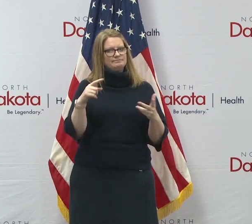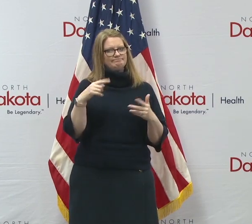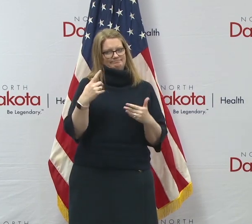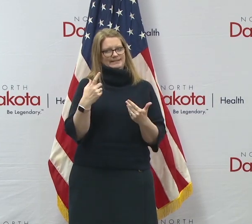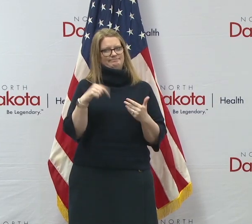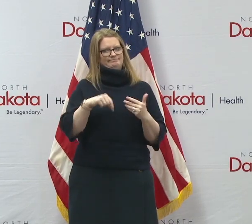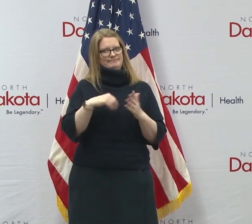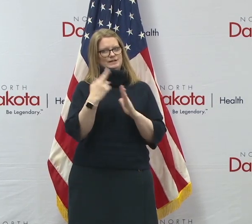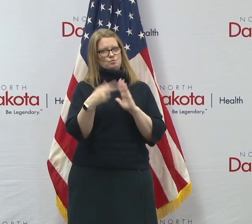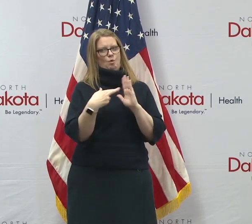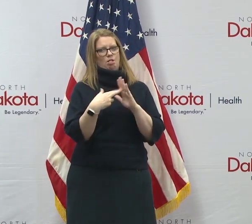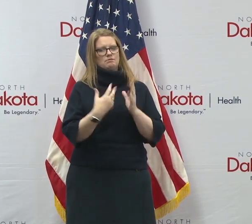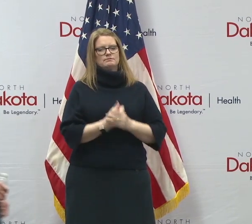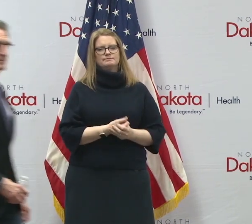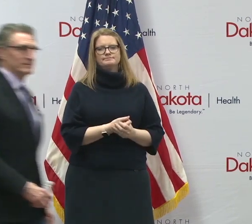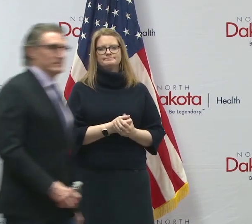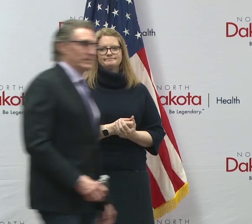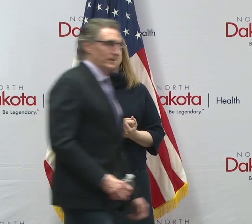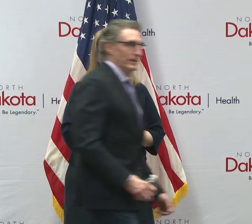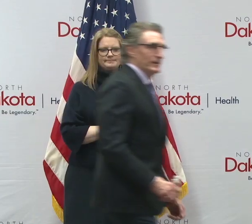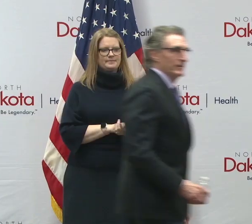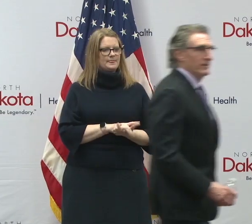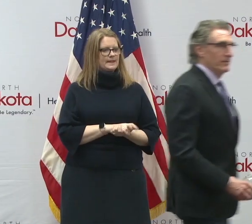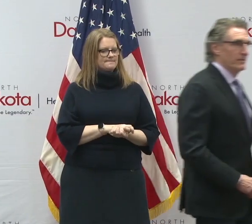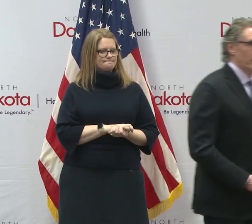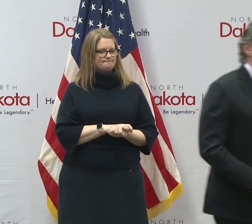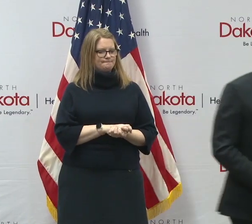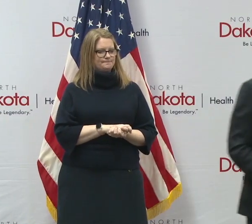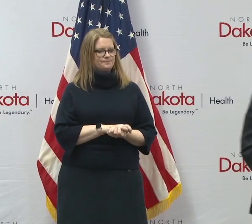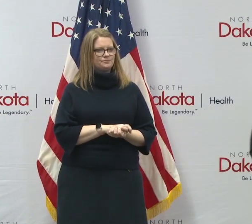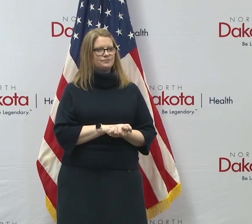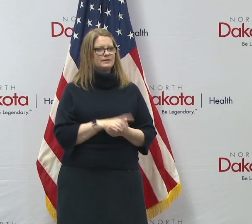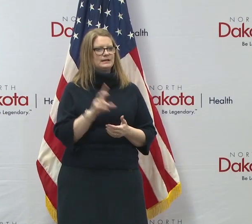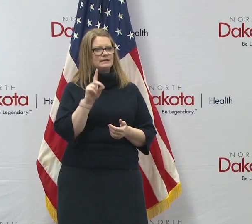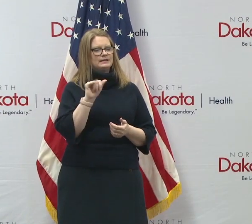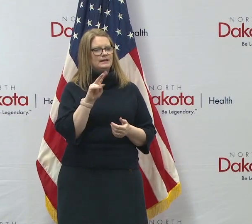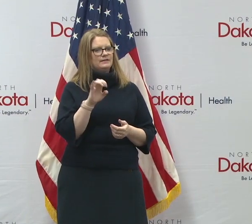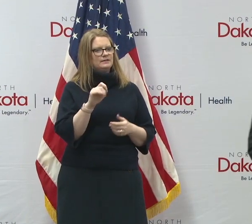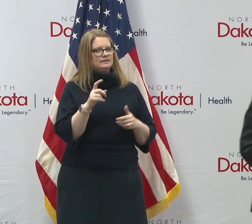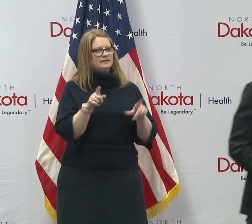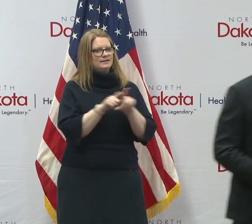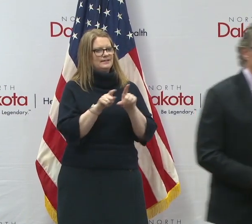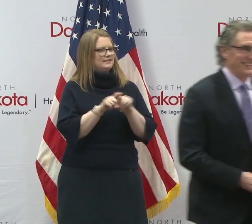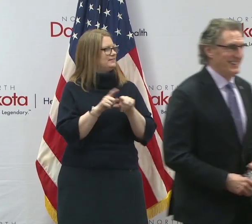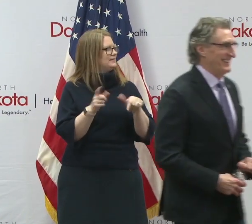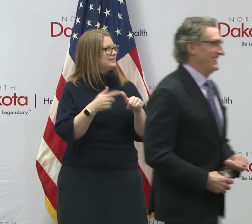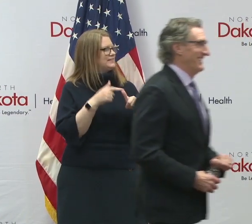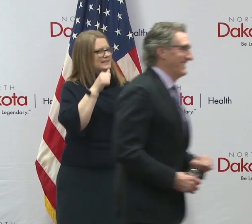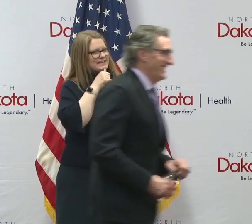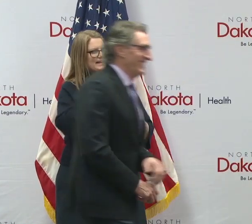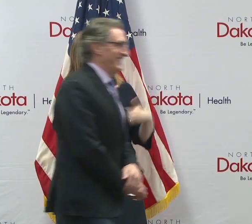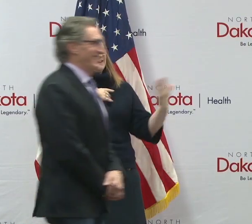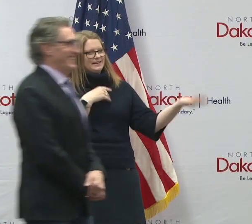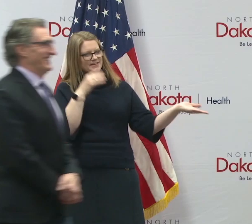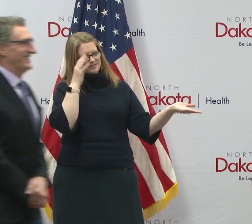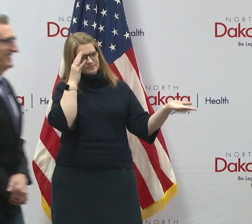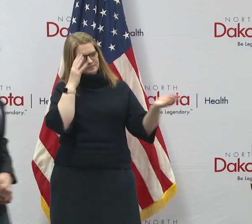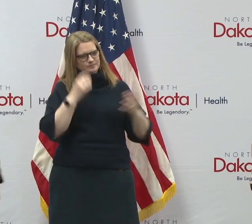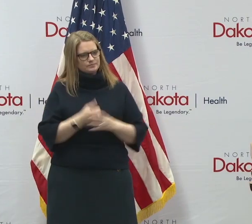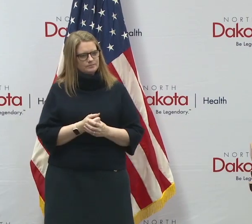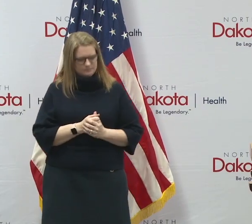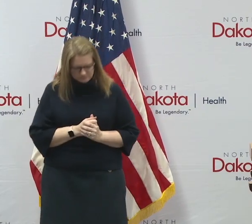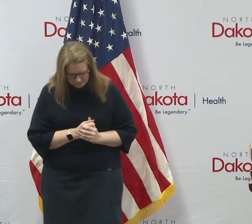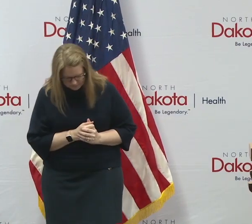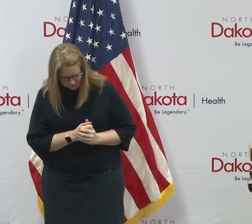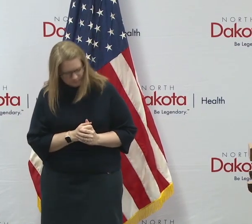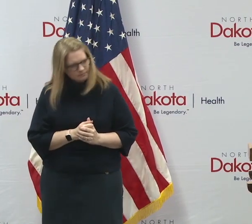Dave, this is also important, but it has to do with